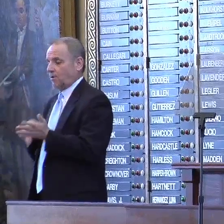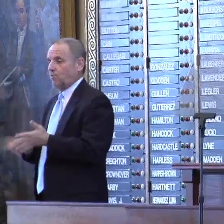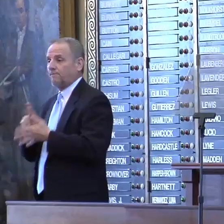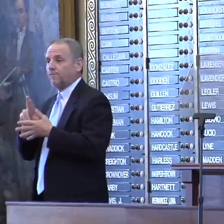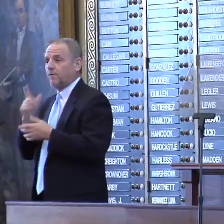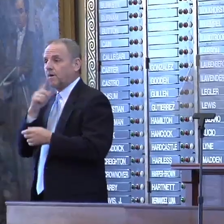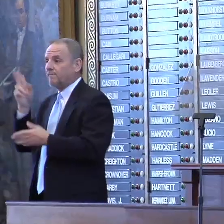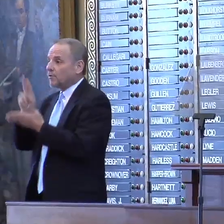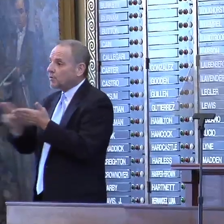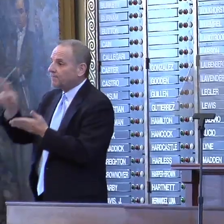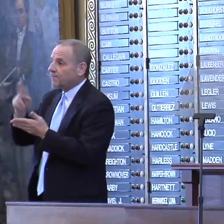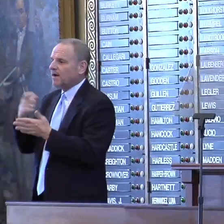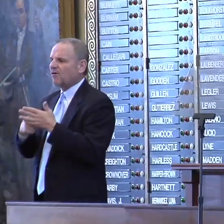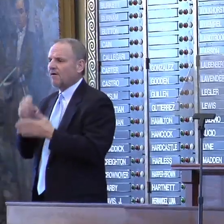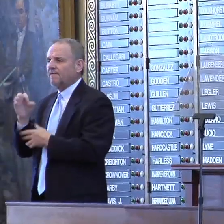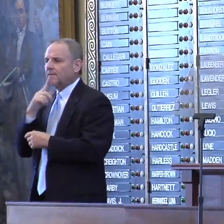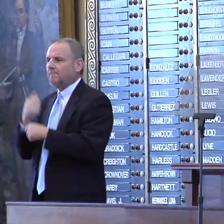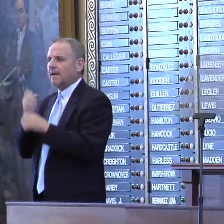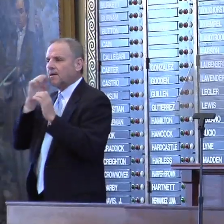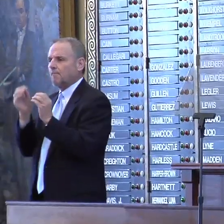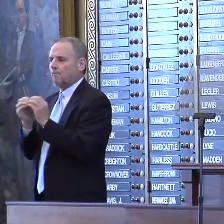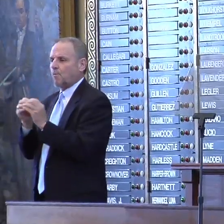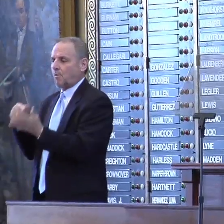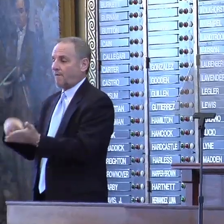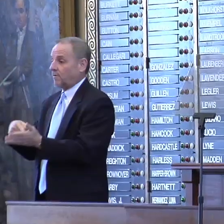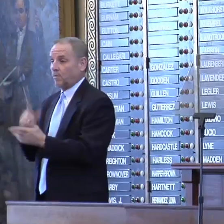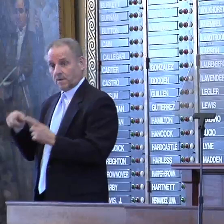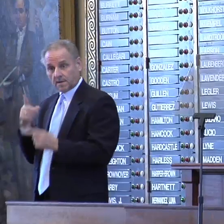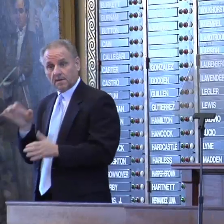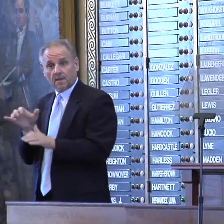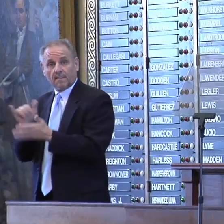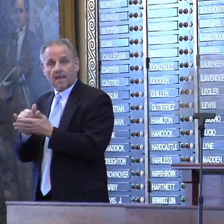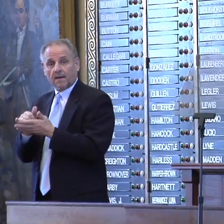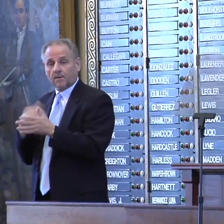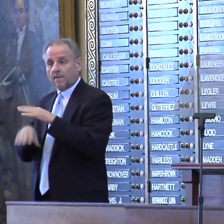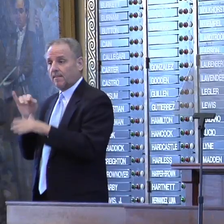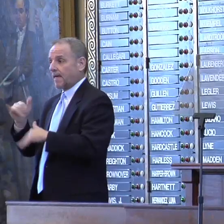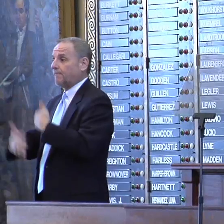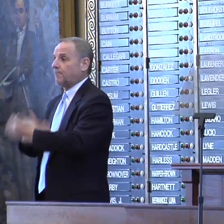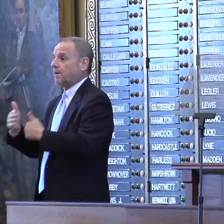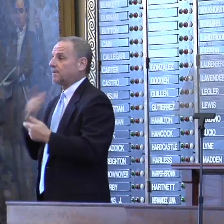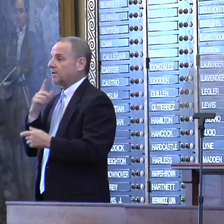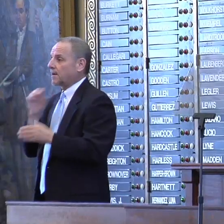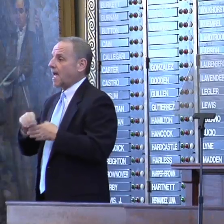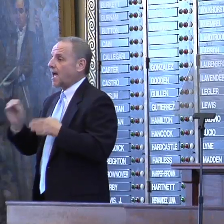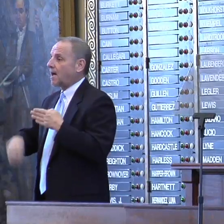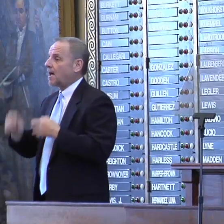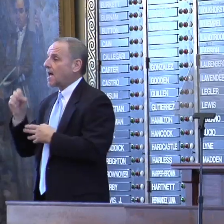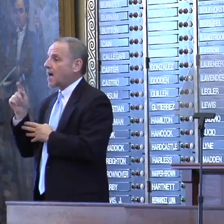universities as a way to make education more affordable. One idea that emerged from that process is called outcome